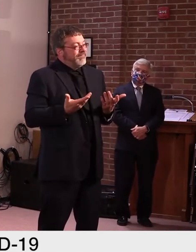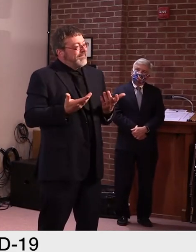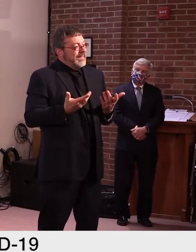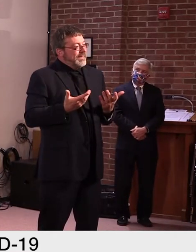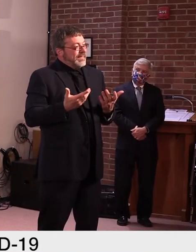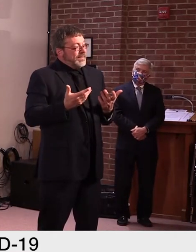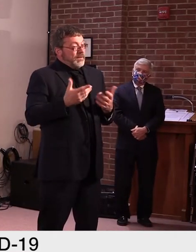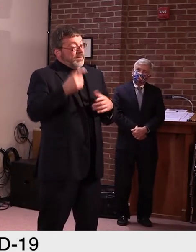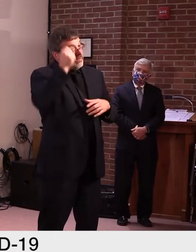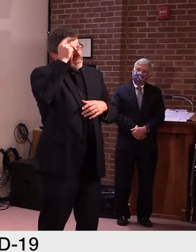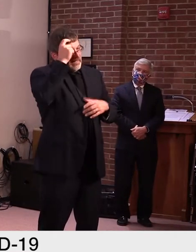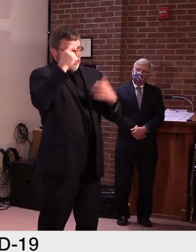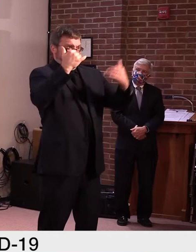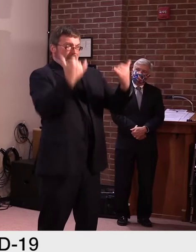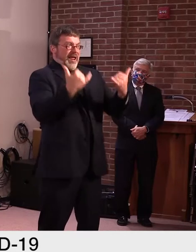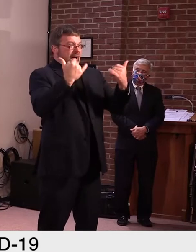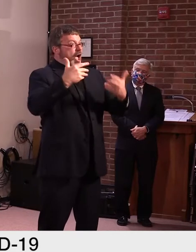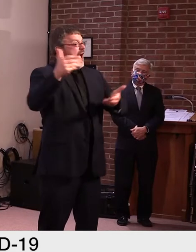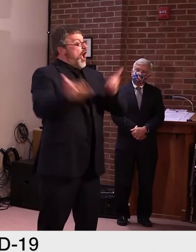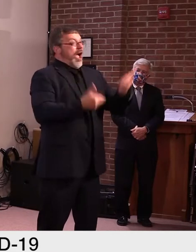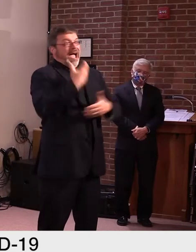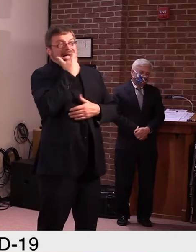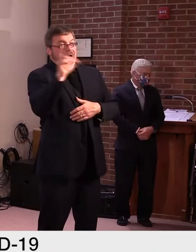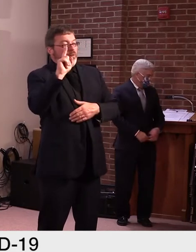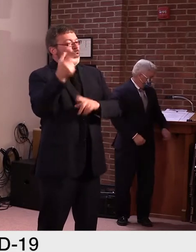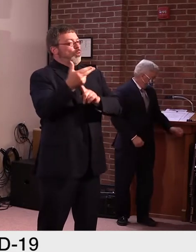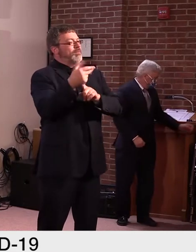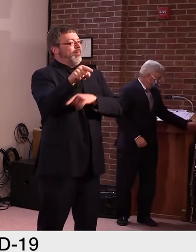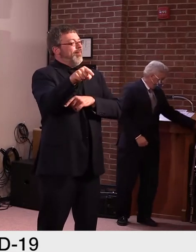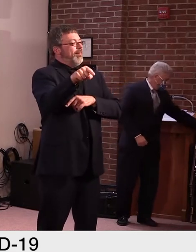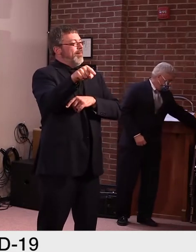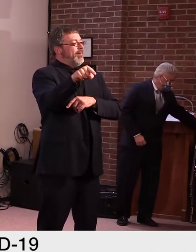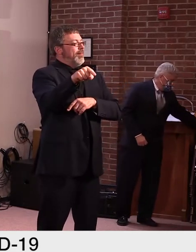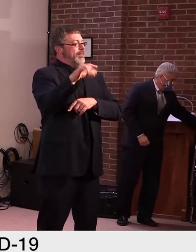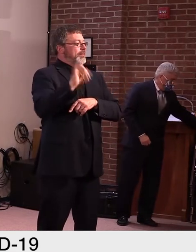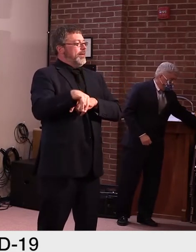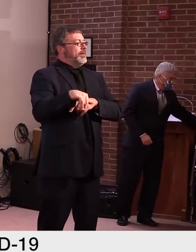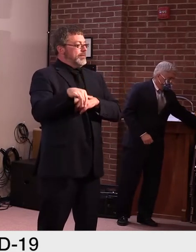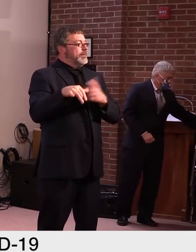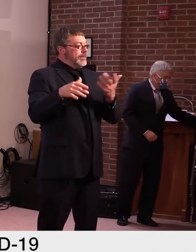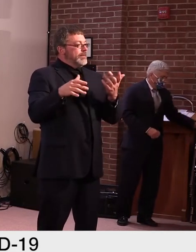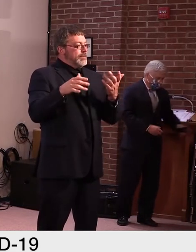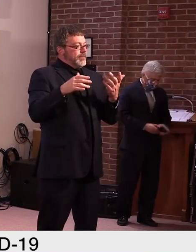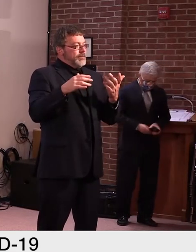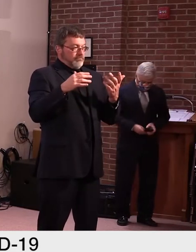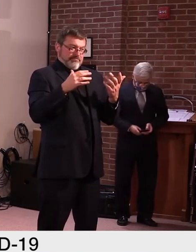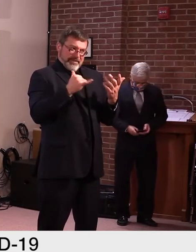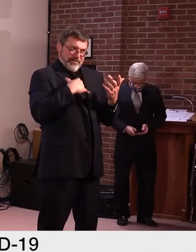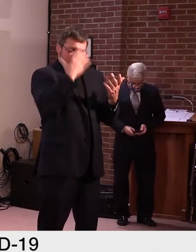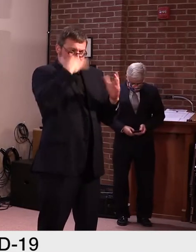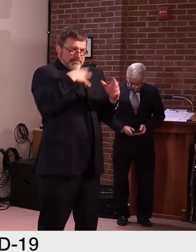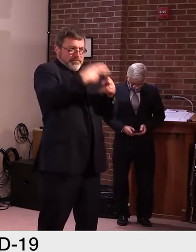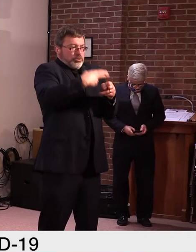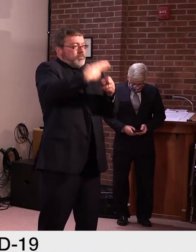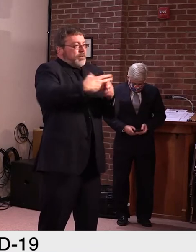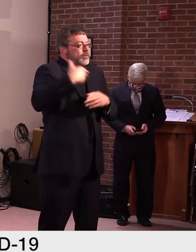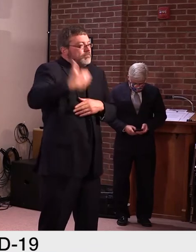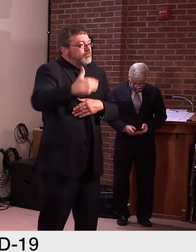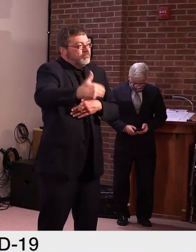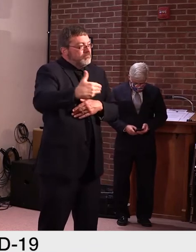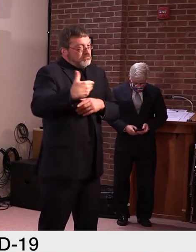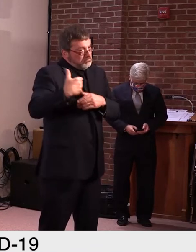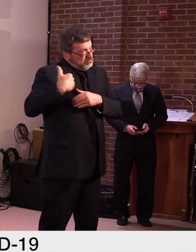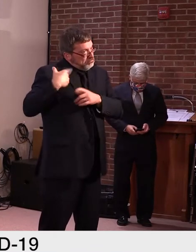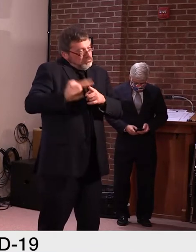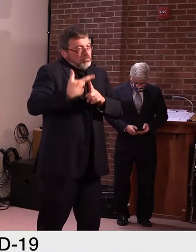is problematic in a number of, uh, a number of ways. And, uh, we've, we've talked about that a lot over the last, uh, few months and, uh,